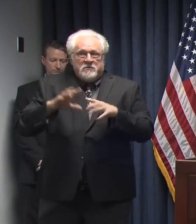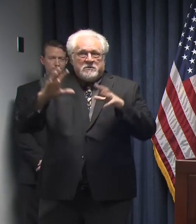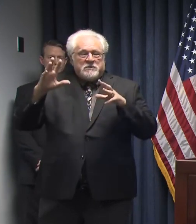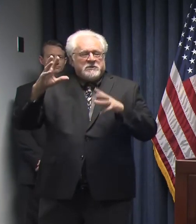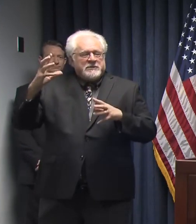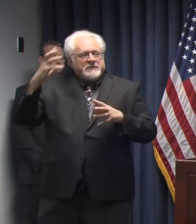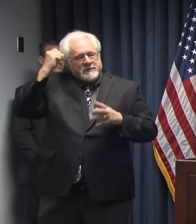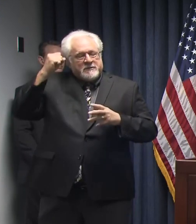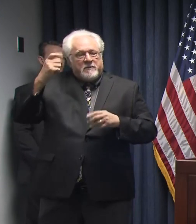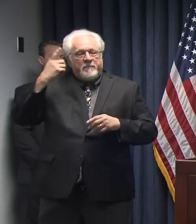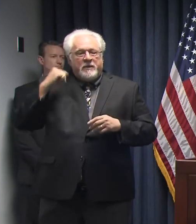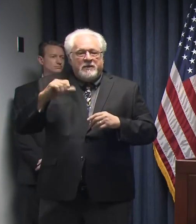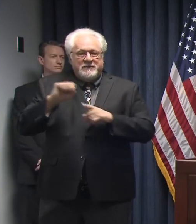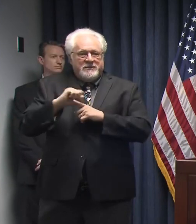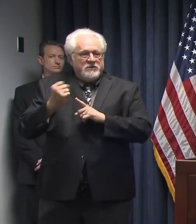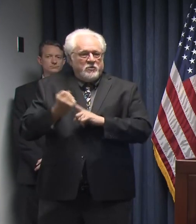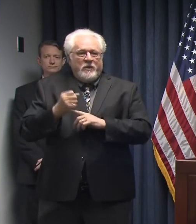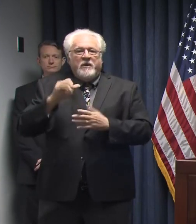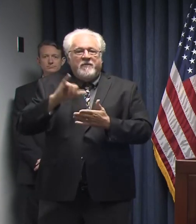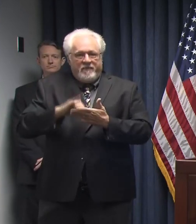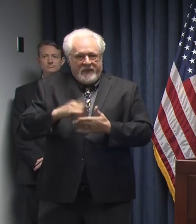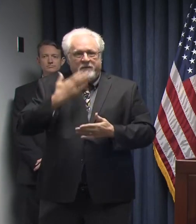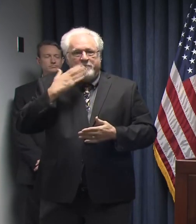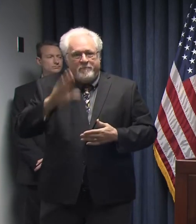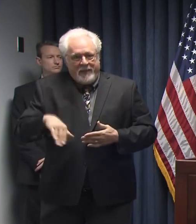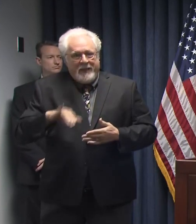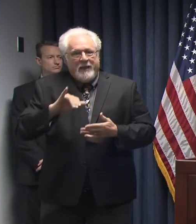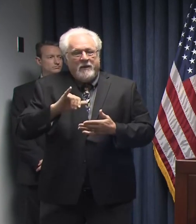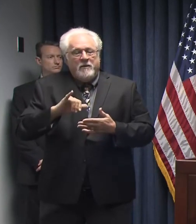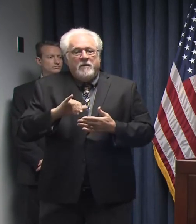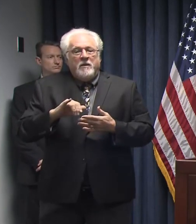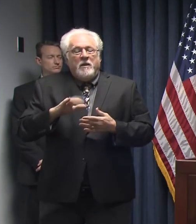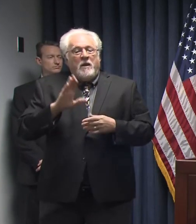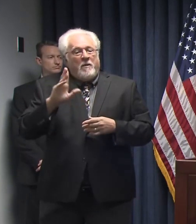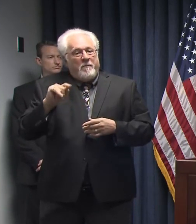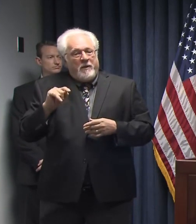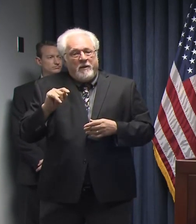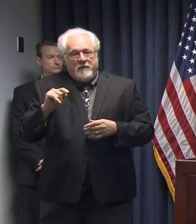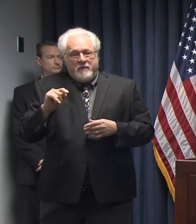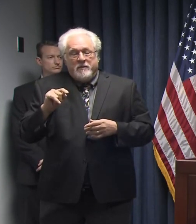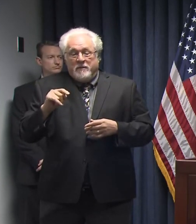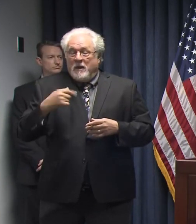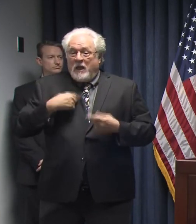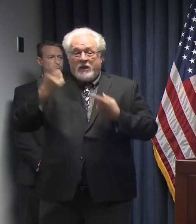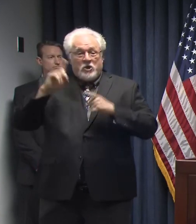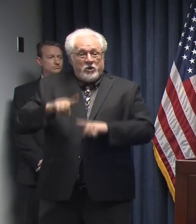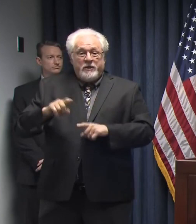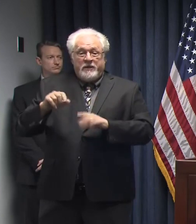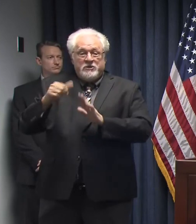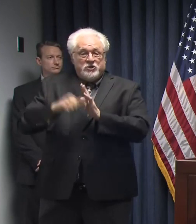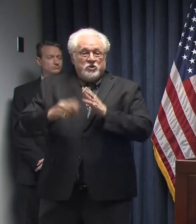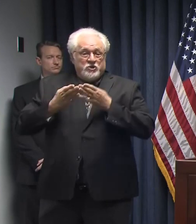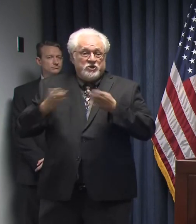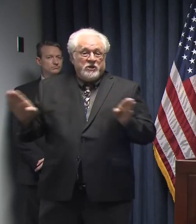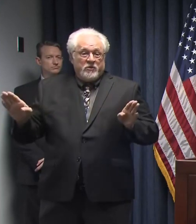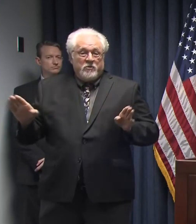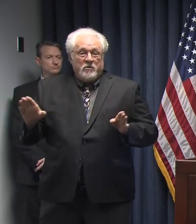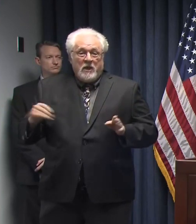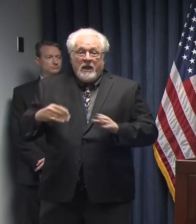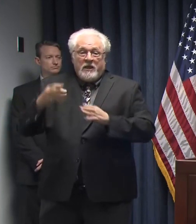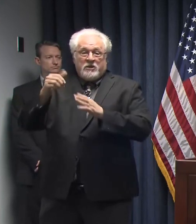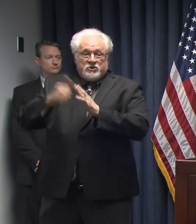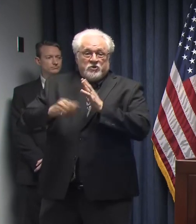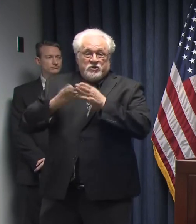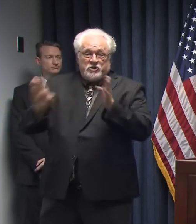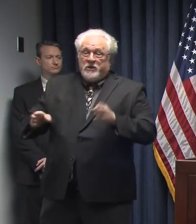because the situation is that serious and that dire. But I agree with him. And I will tell you, the Surgeon